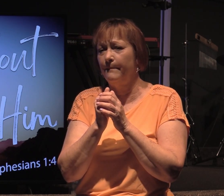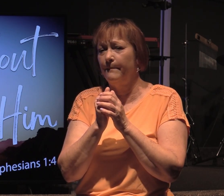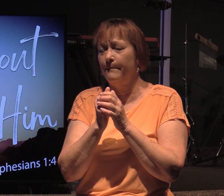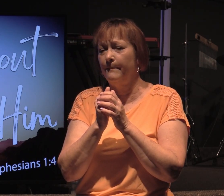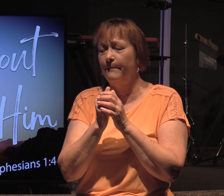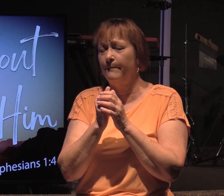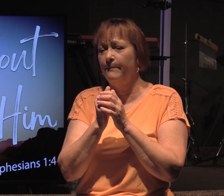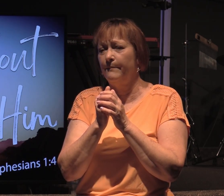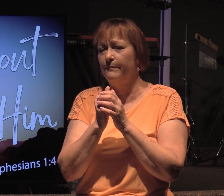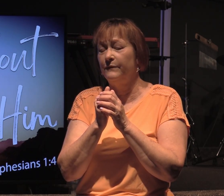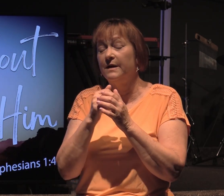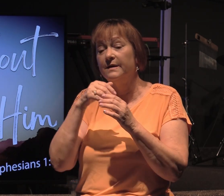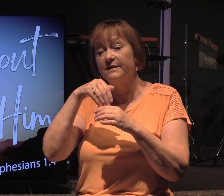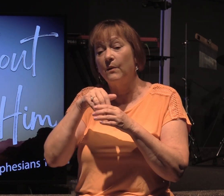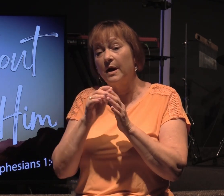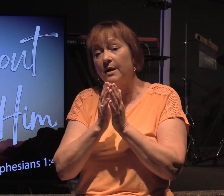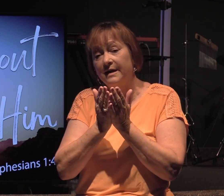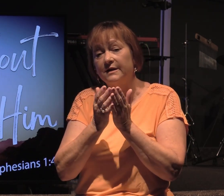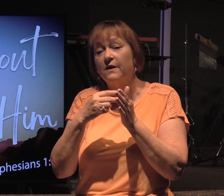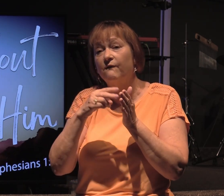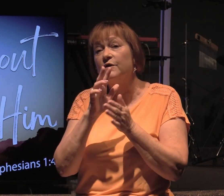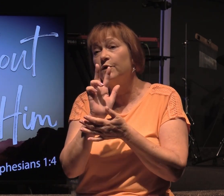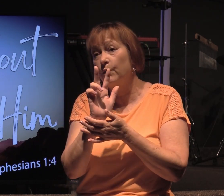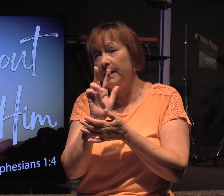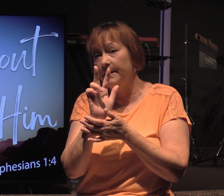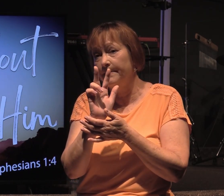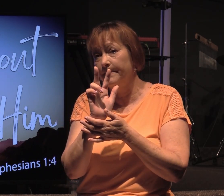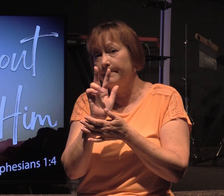So in our text, verse 3,